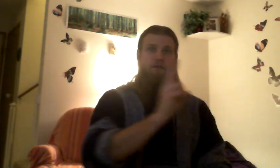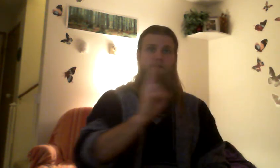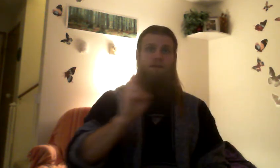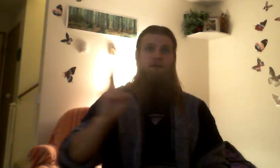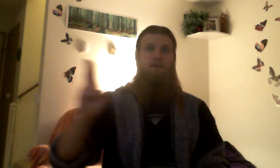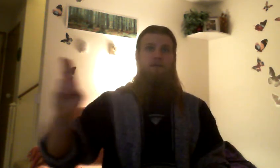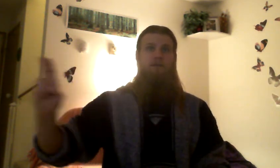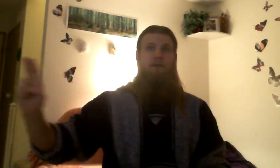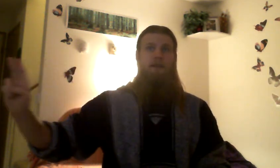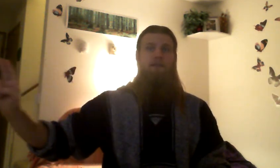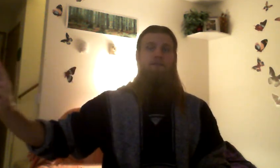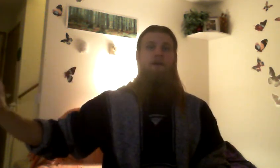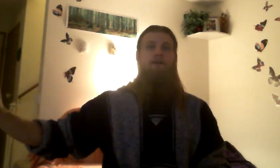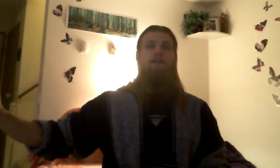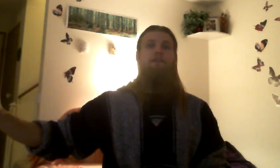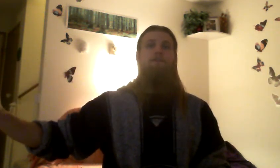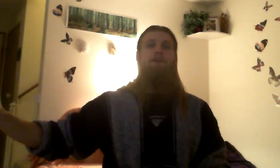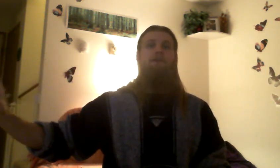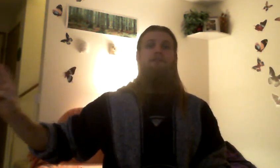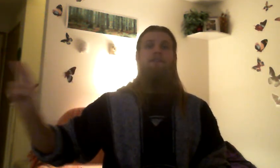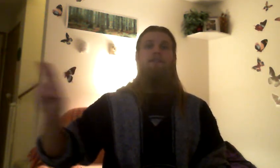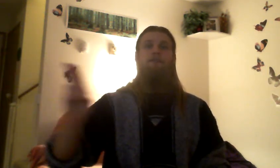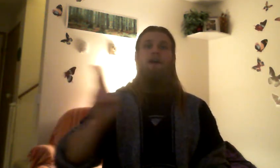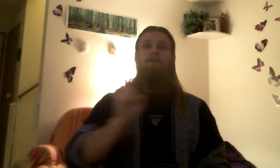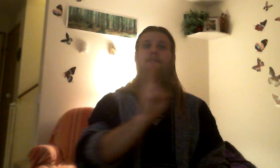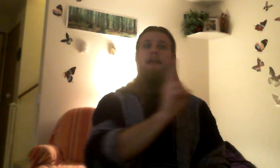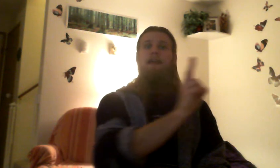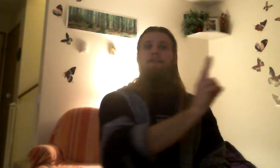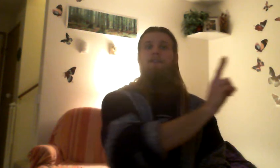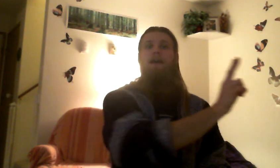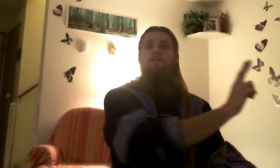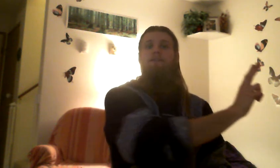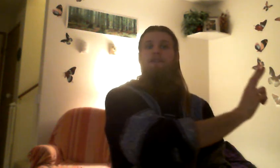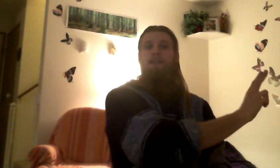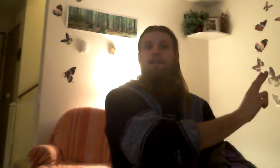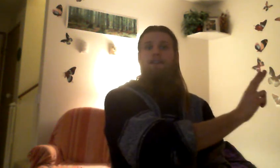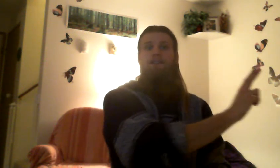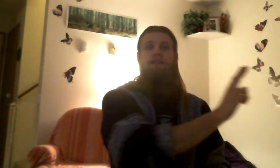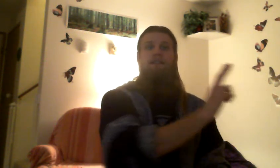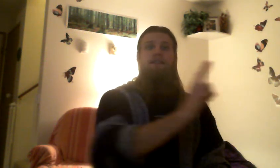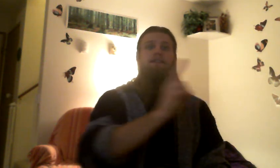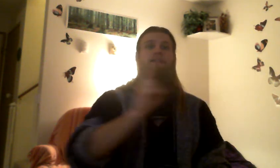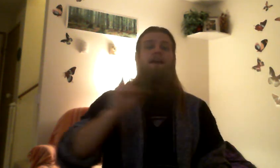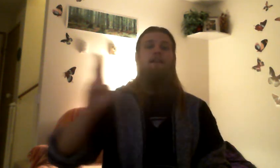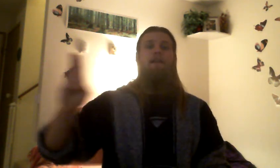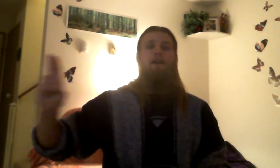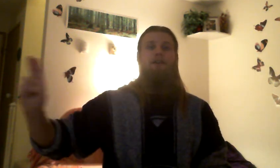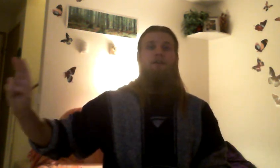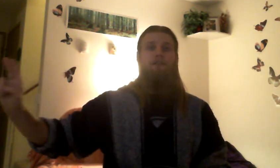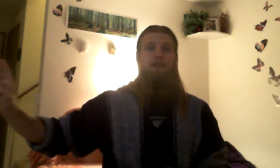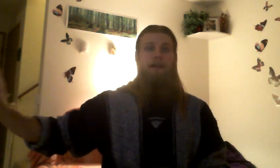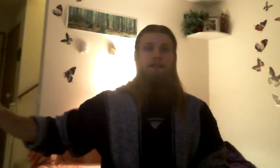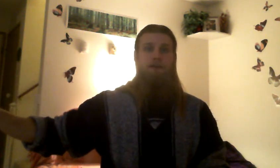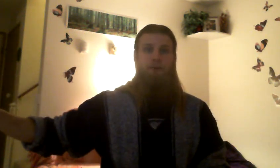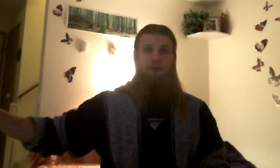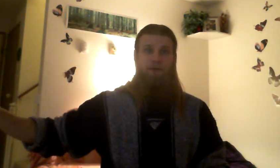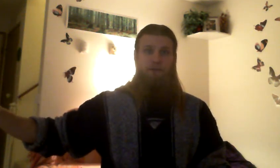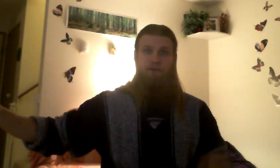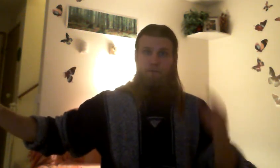as far to its peripherals as you possibly can. So, you have someone sit at a certain distance so that it goes to the edge of their peripherals,